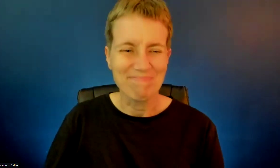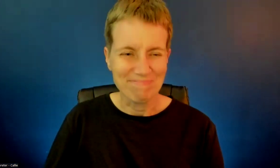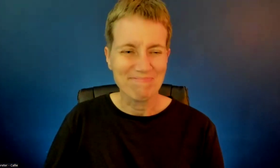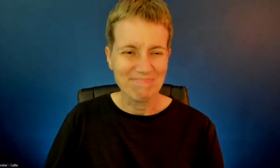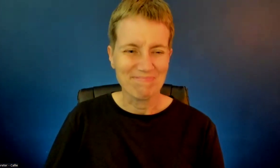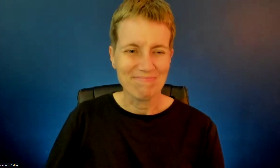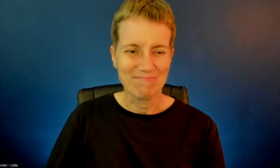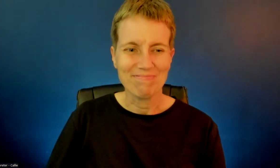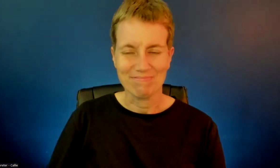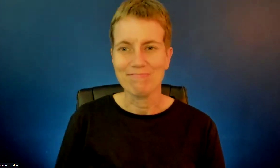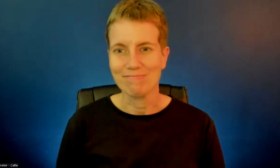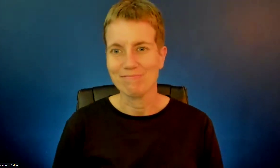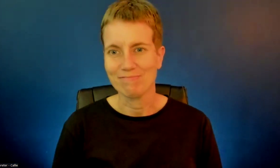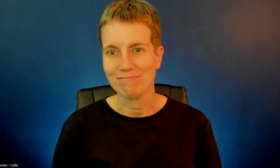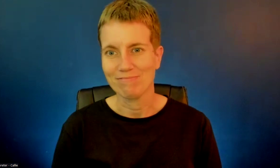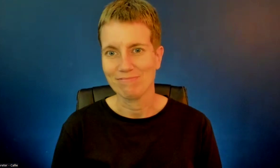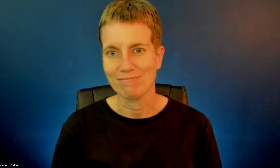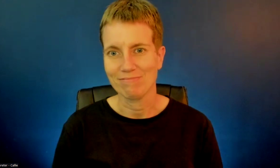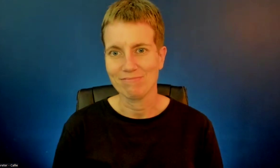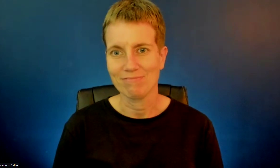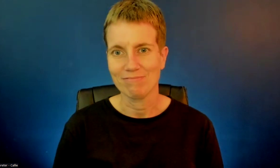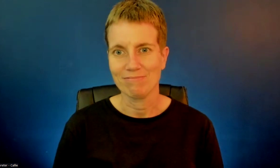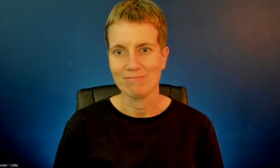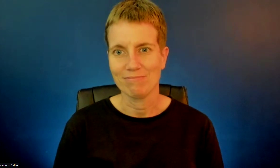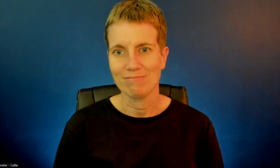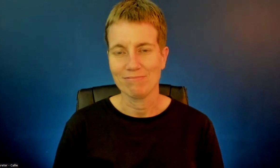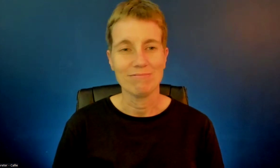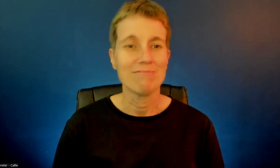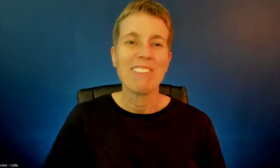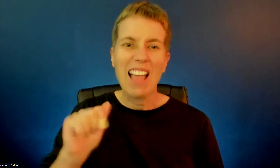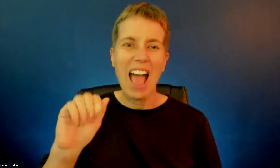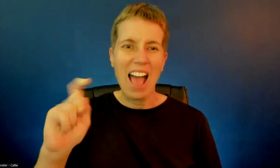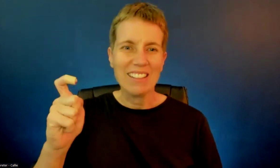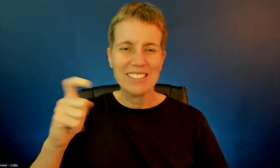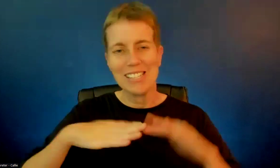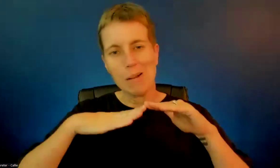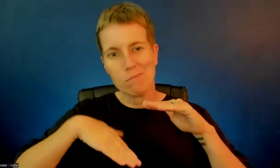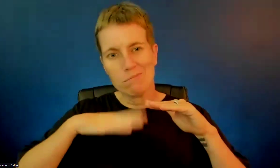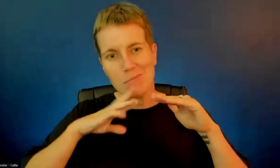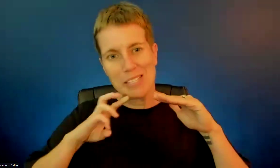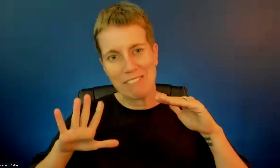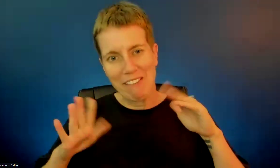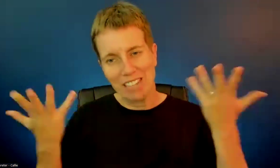Too bad I'm not over 65. Yep. Well, too bad it's subjective.